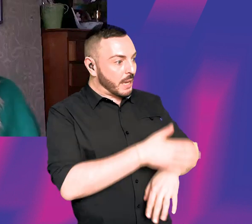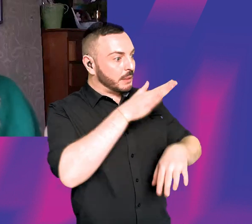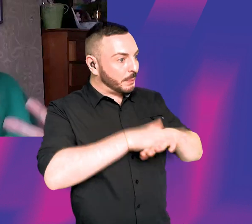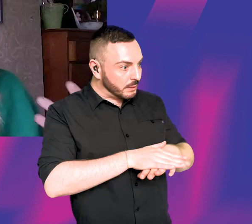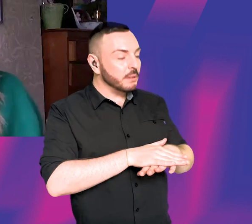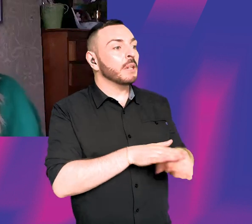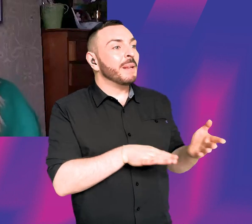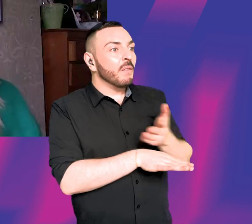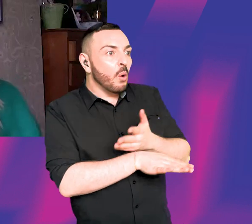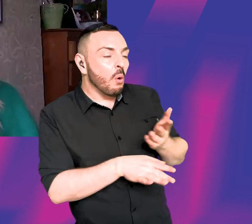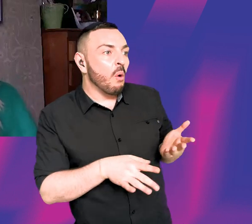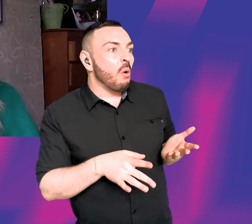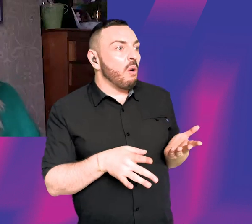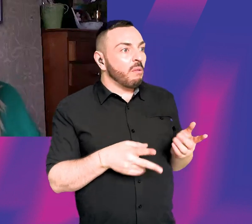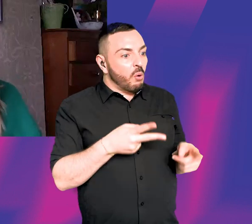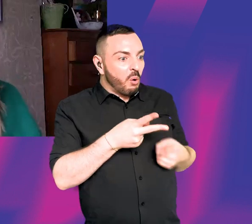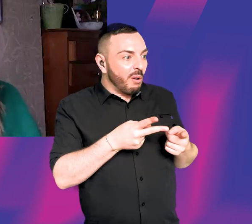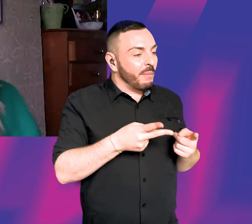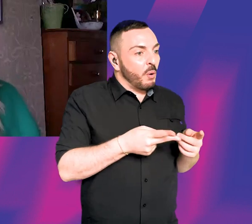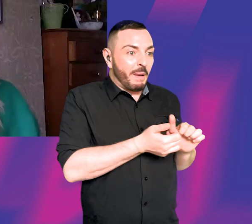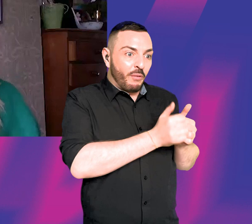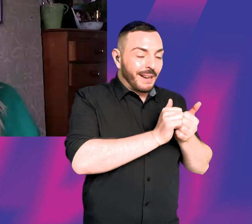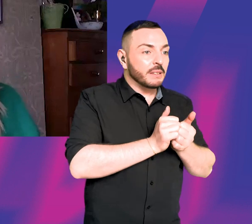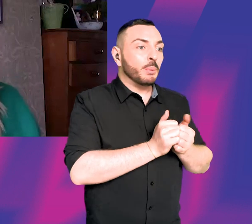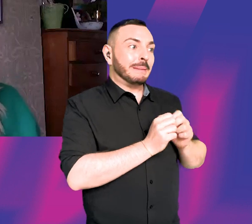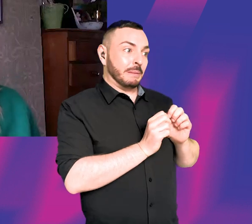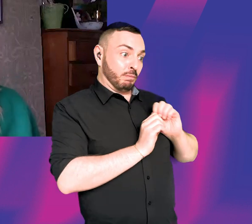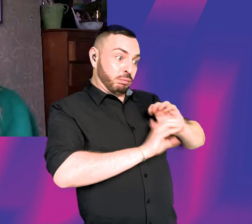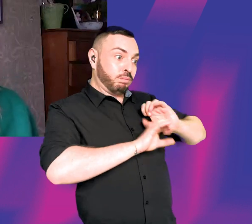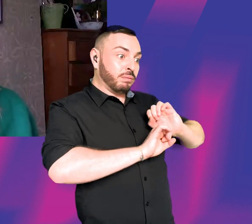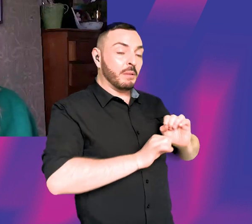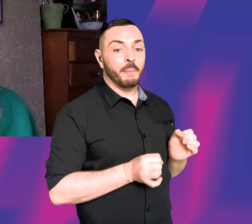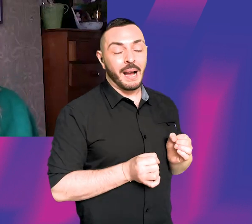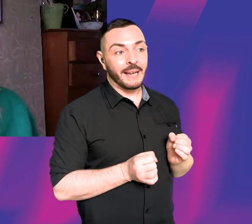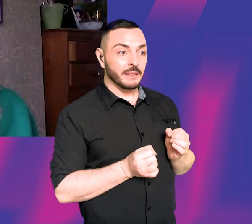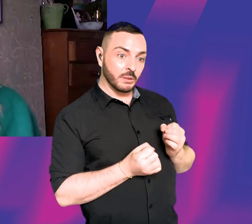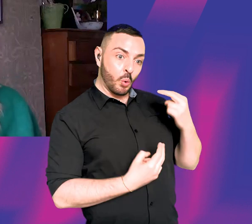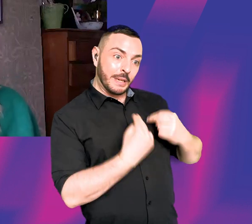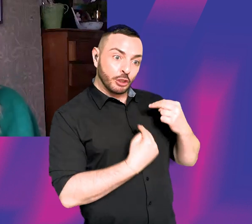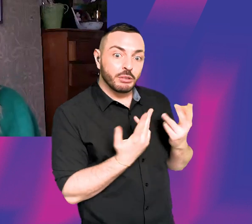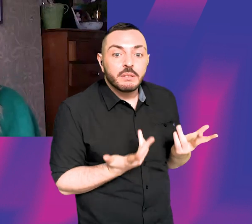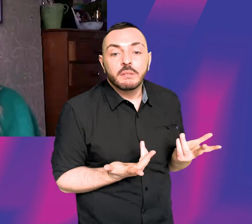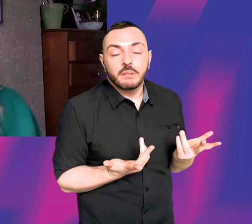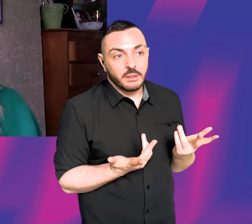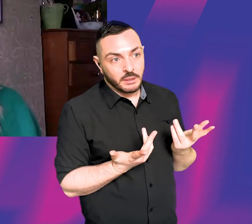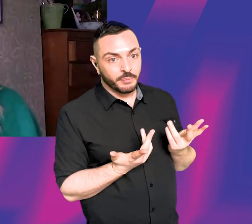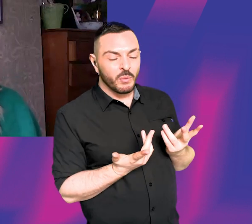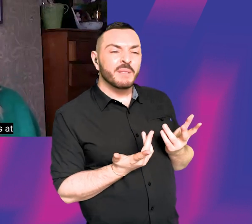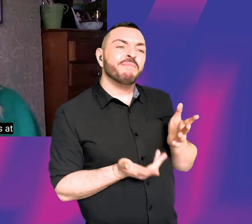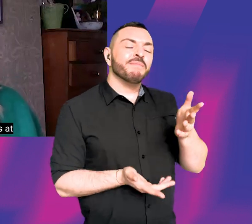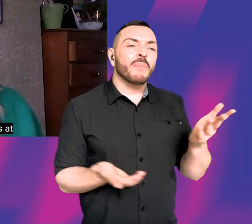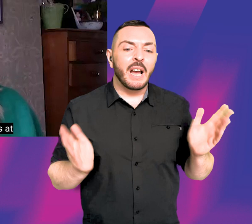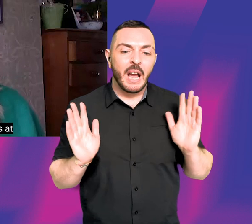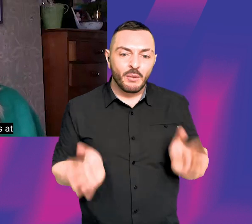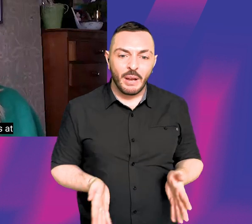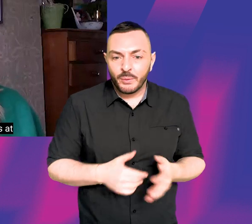before I was married, I would do them with my school, with my friends, you know, you need that kind of feedback. Um, and also I think you mustn't think